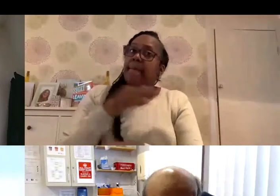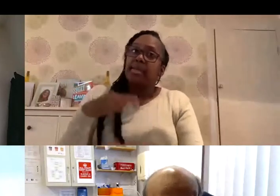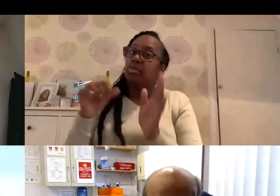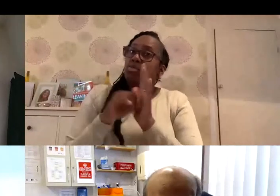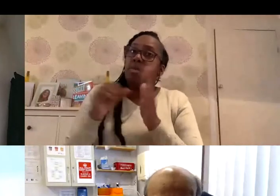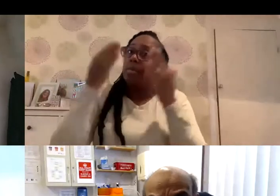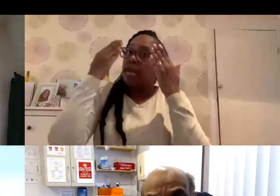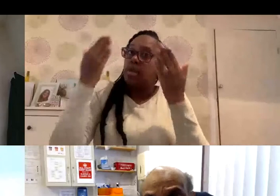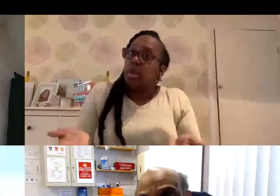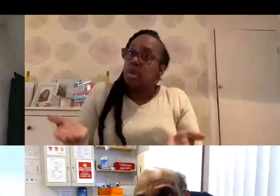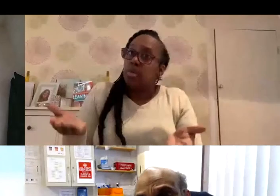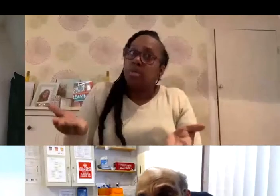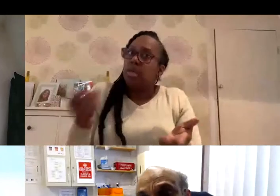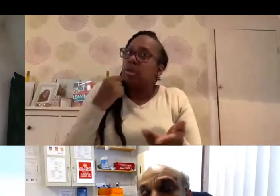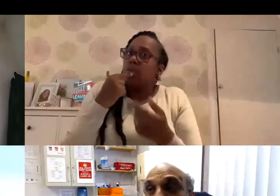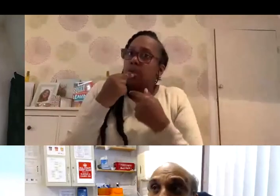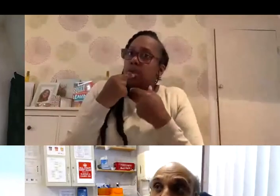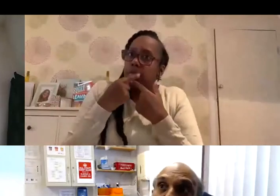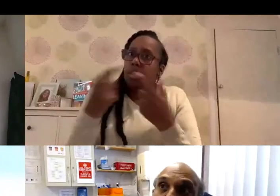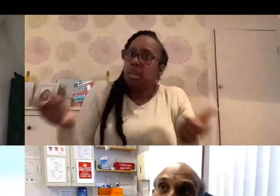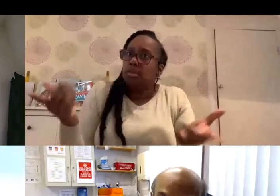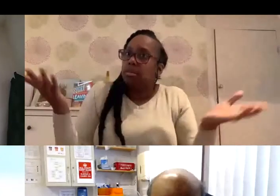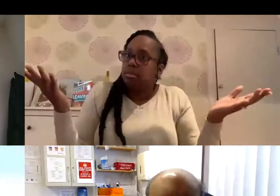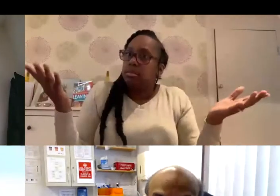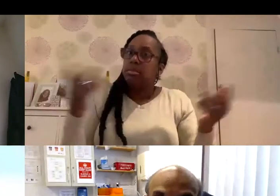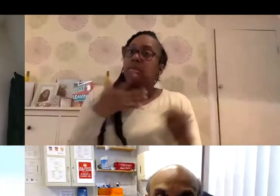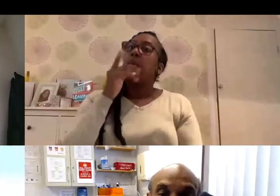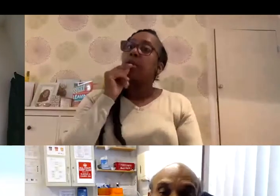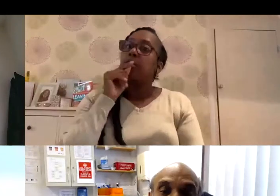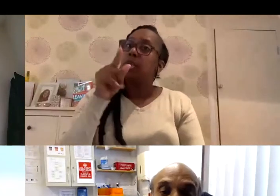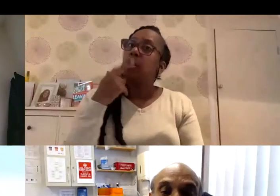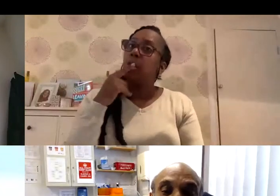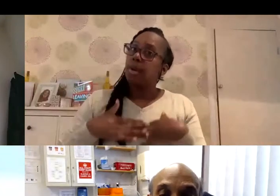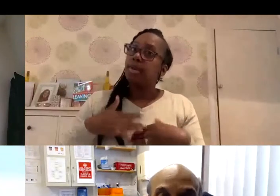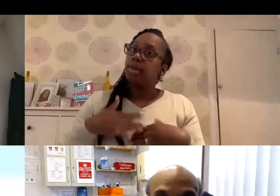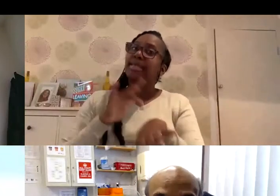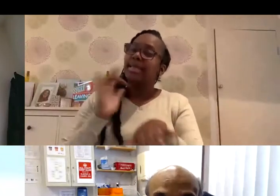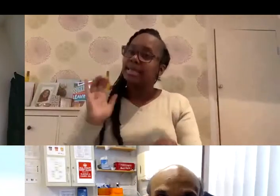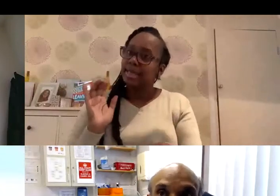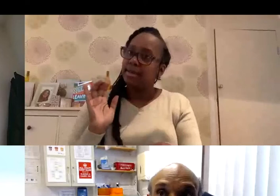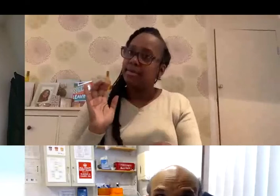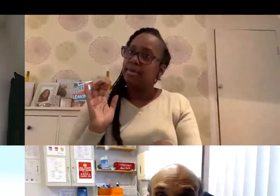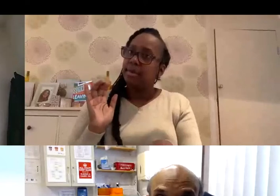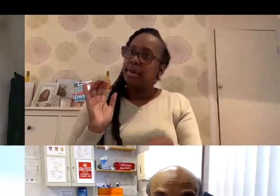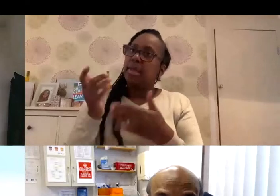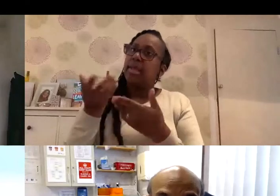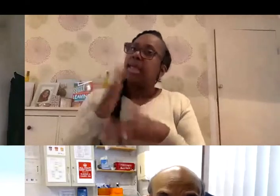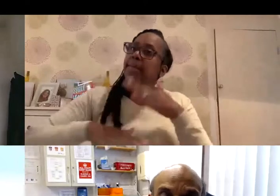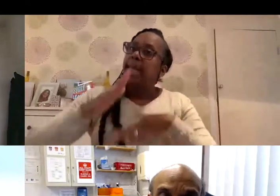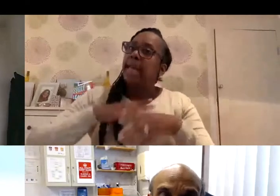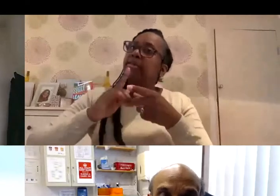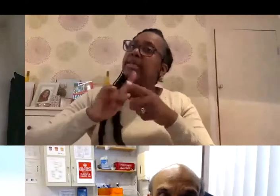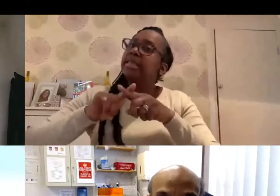I don't want to ask in the open arena. It may be that your body is sensitive. Therefore, your body behaves differently.